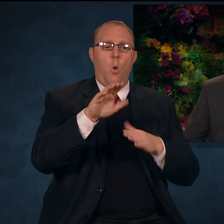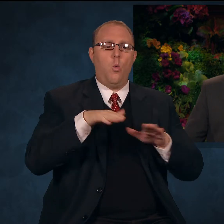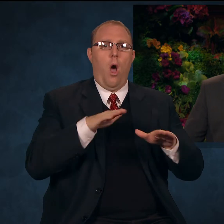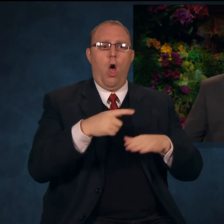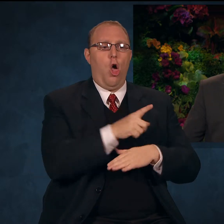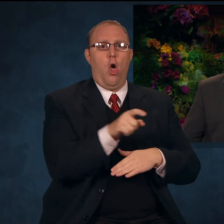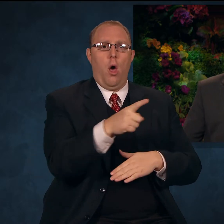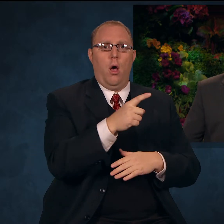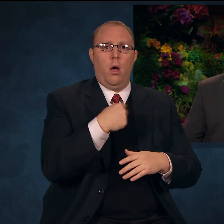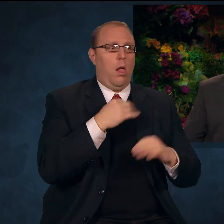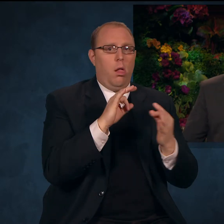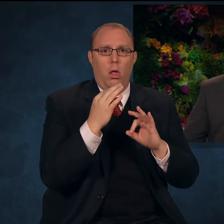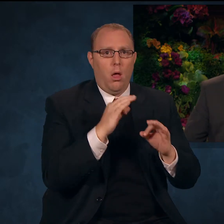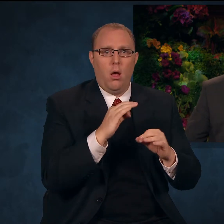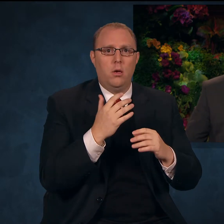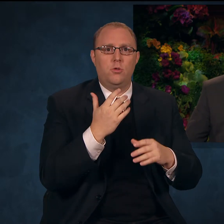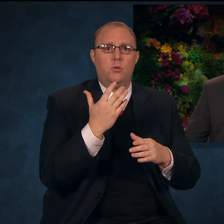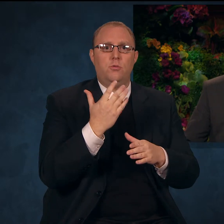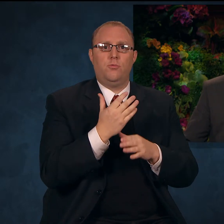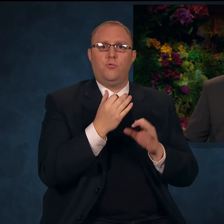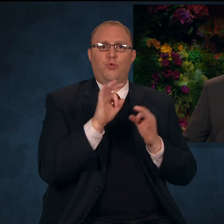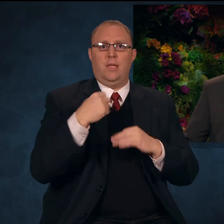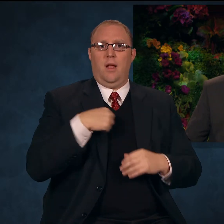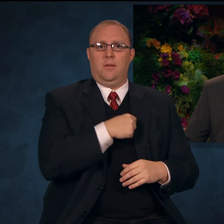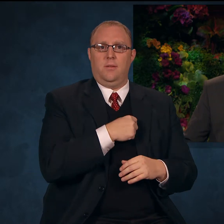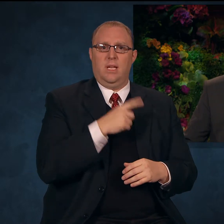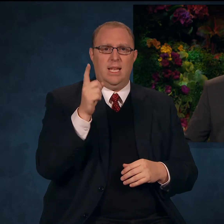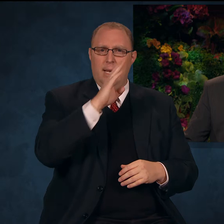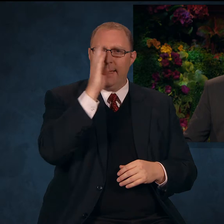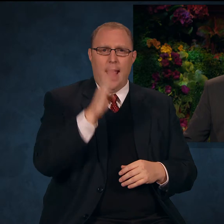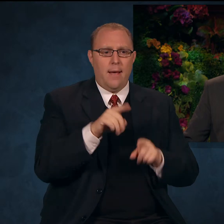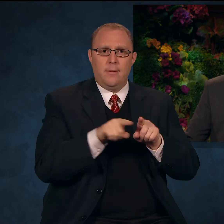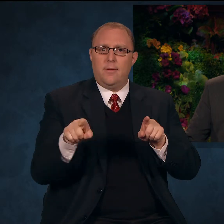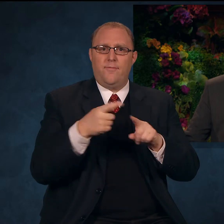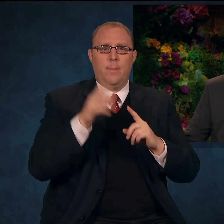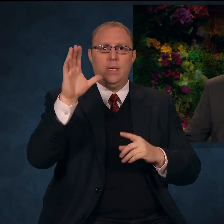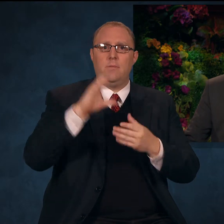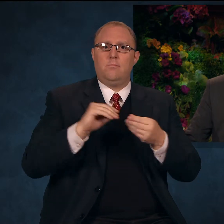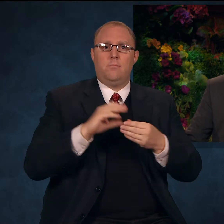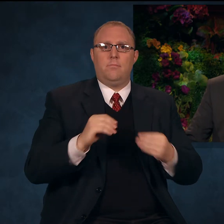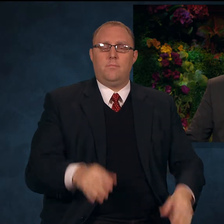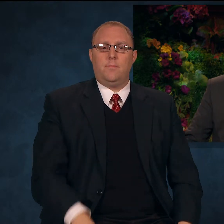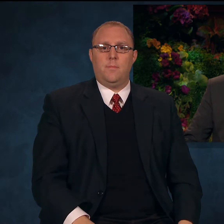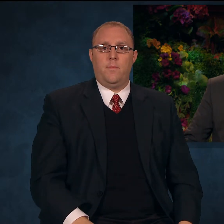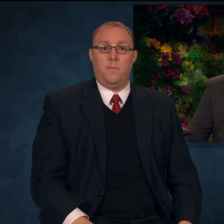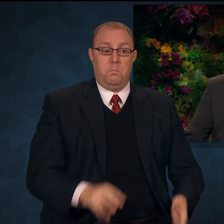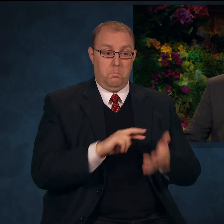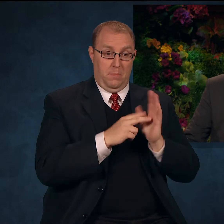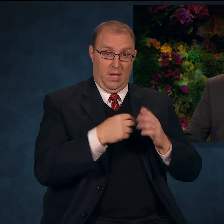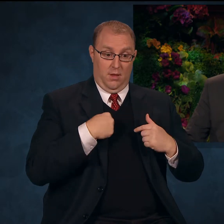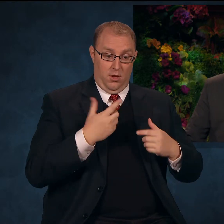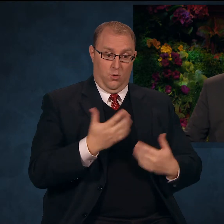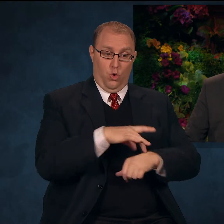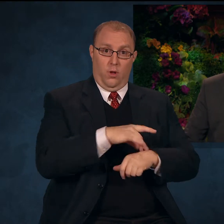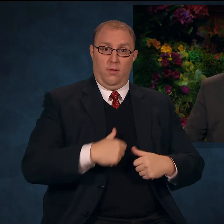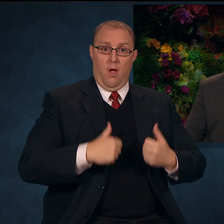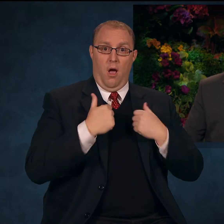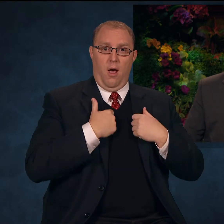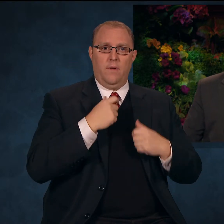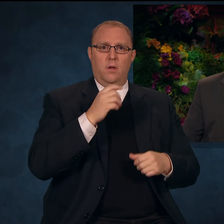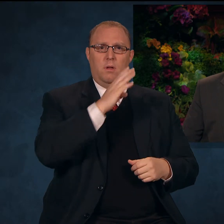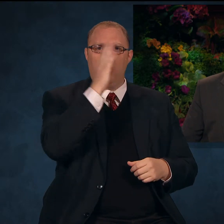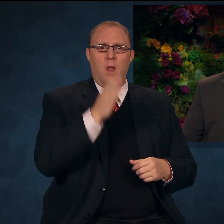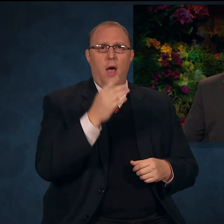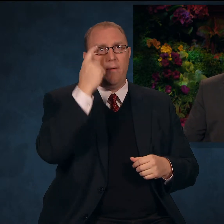paths, neither doth he vary from that which he has said. On this mortal journey, we must never think